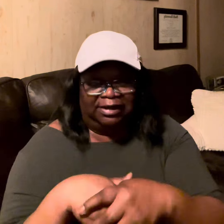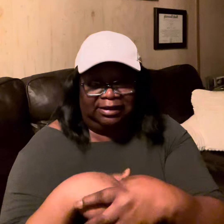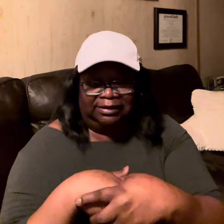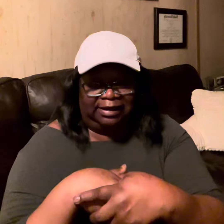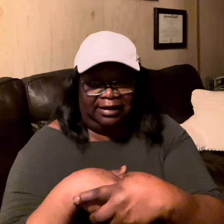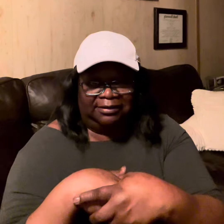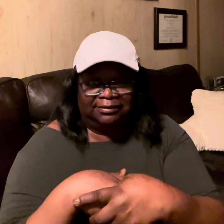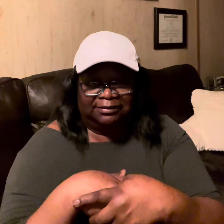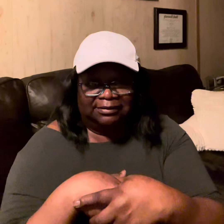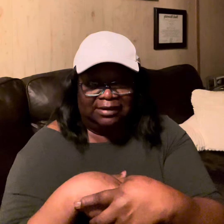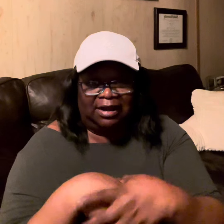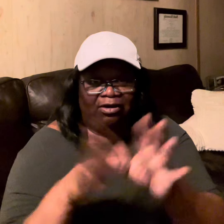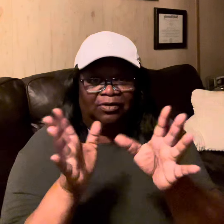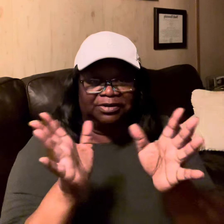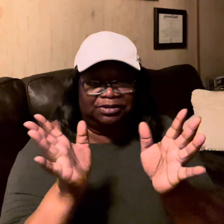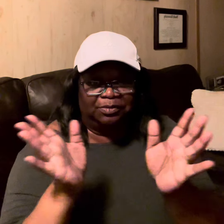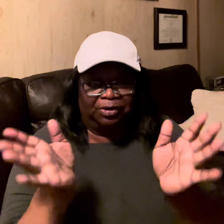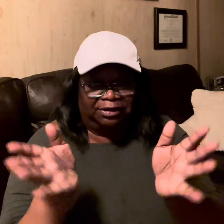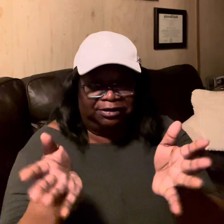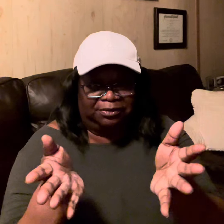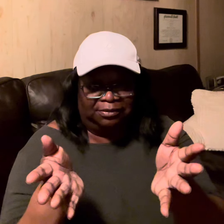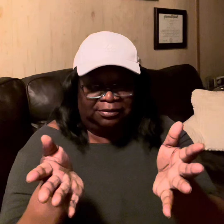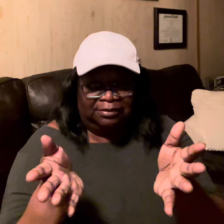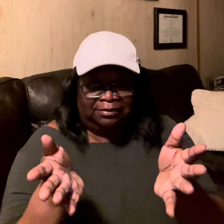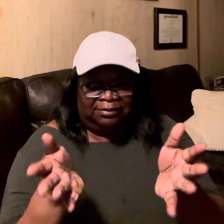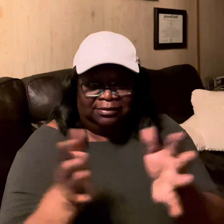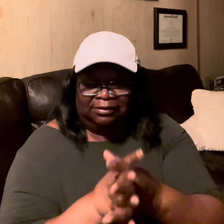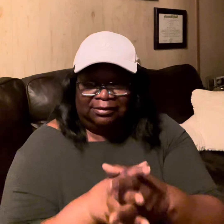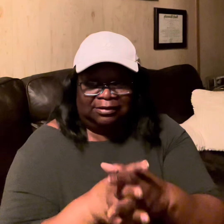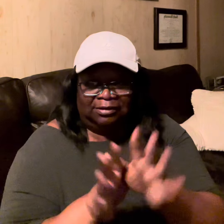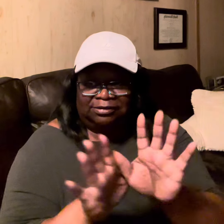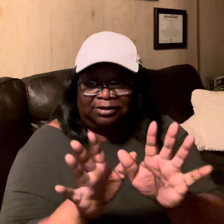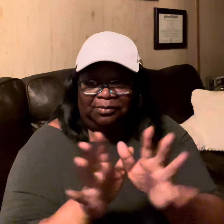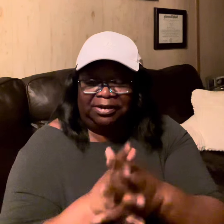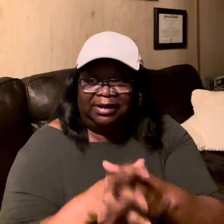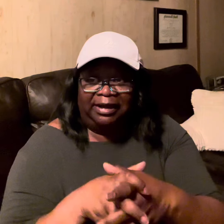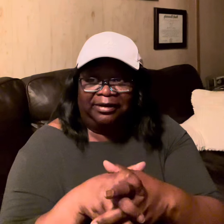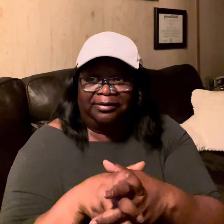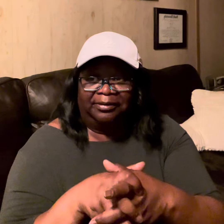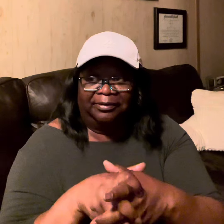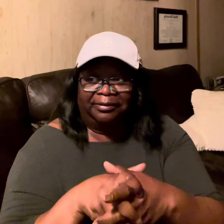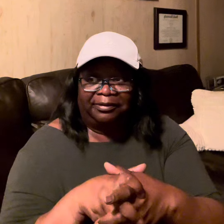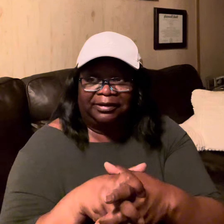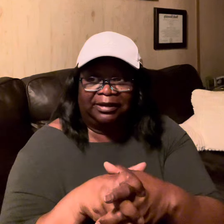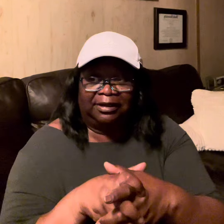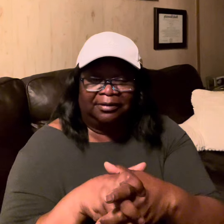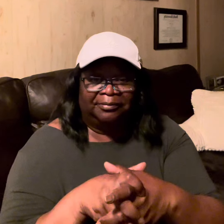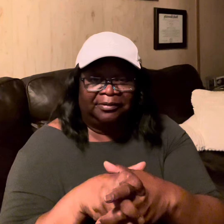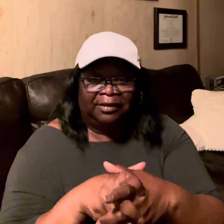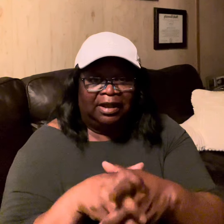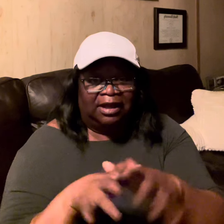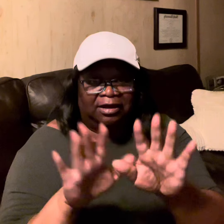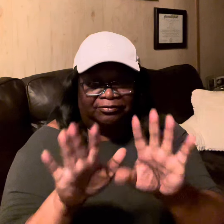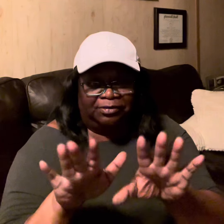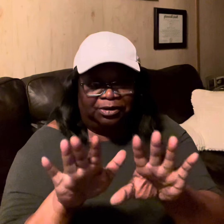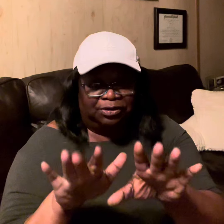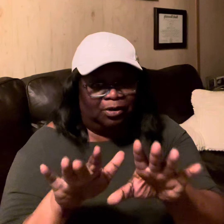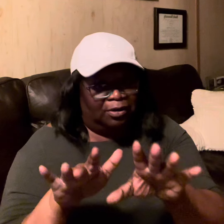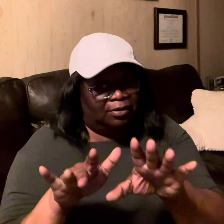done in a day I always do more than you don't so don't be a hater yeah and for you all